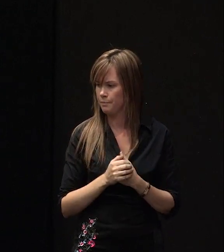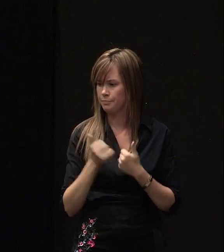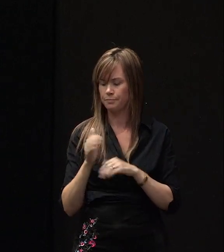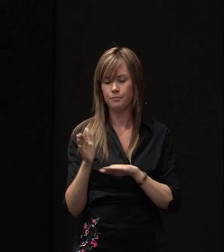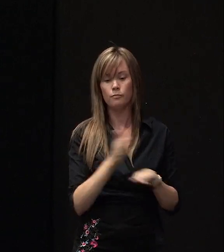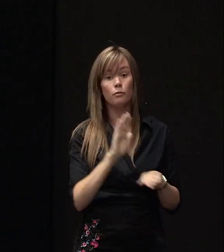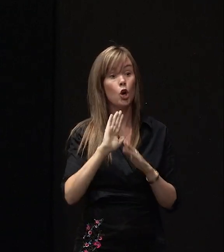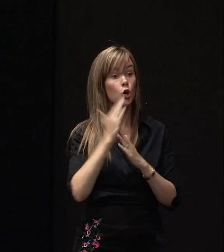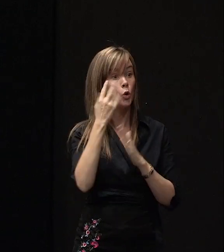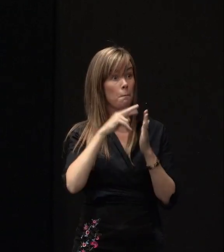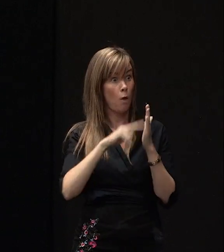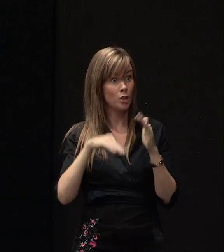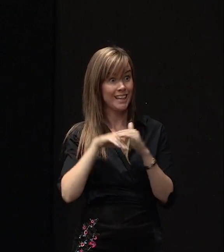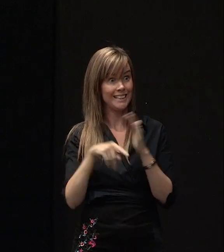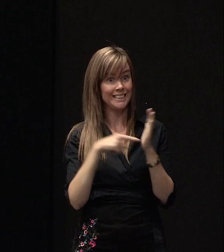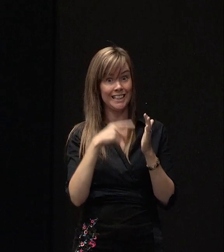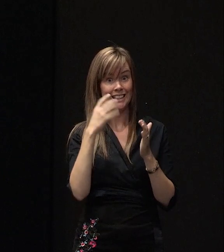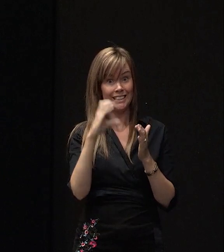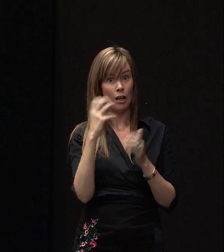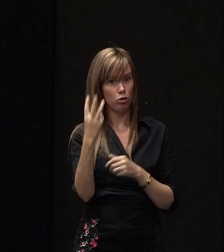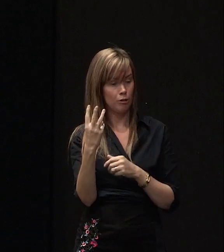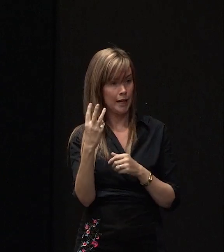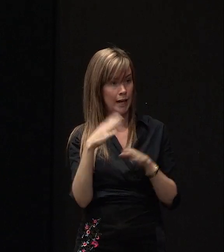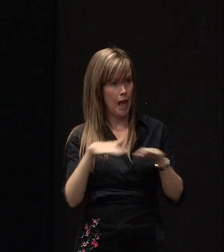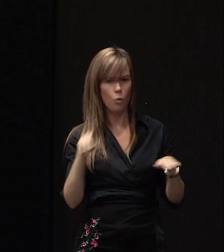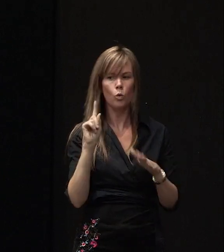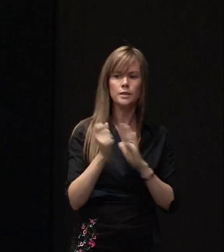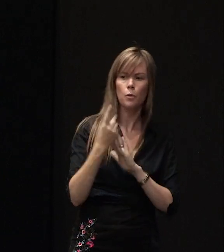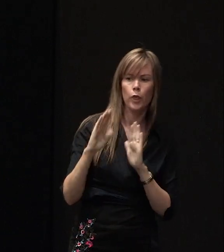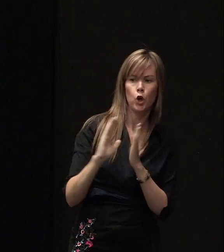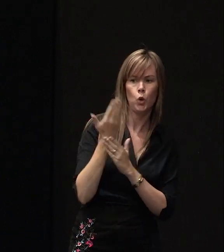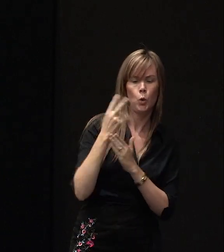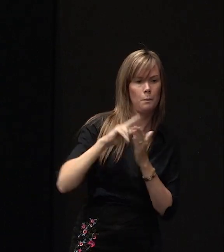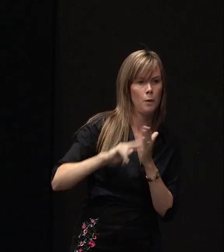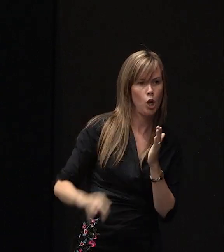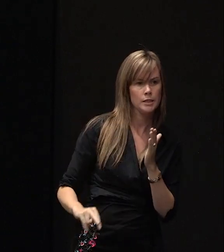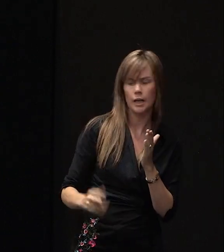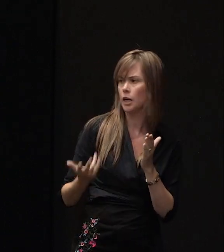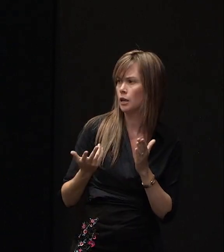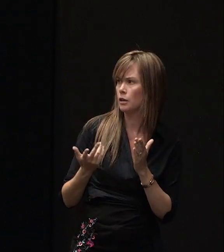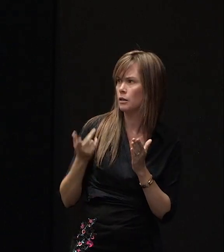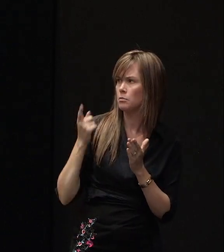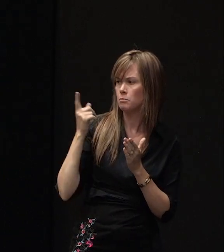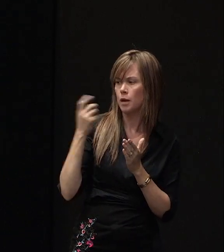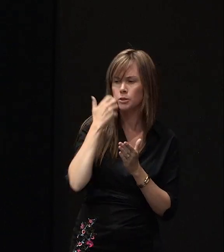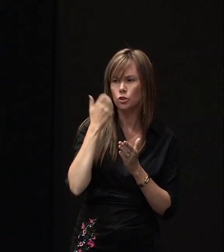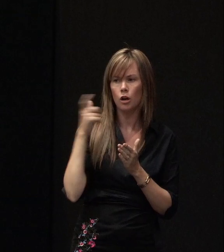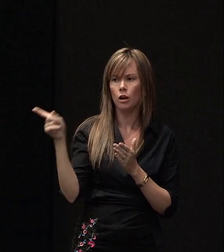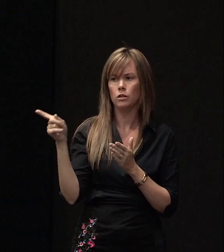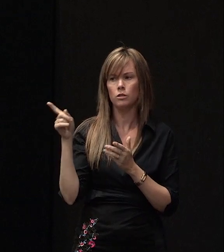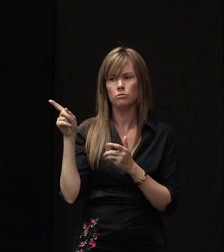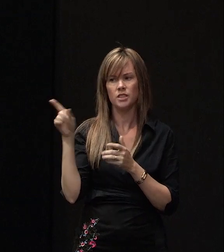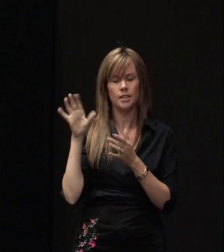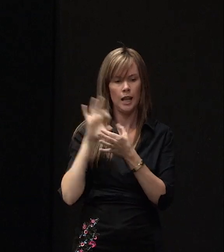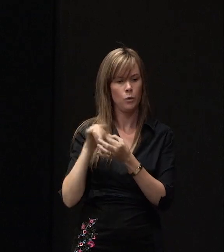New policies on TC3 land, what's happening with new policies on TC3 land? John, it doesn't really affect you because you're not an insurer, you're just a